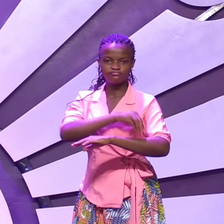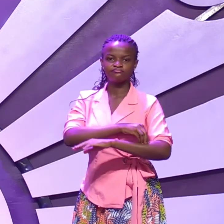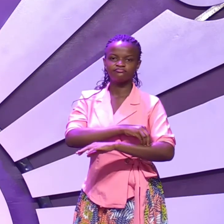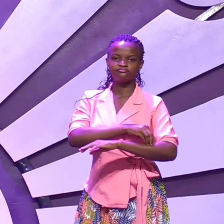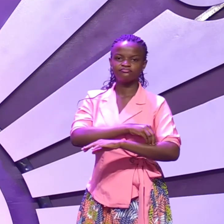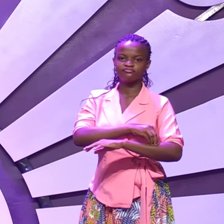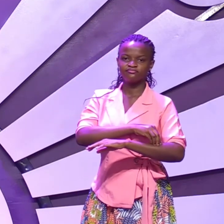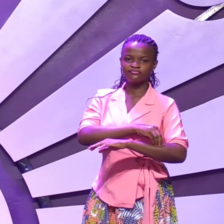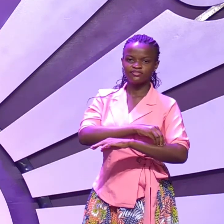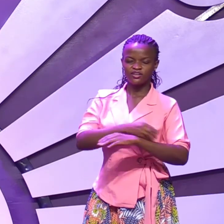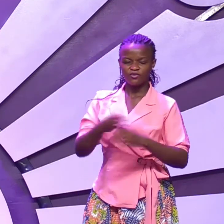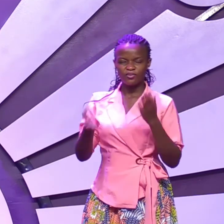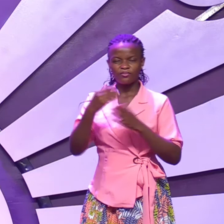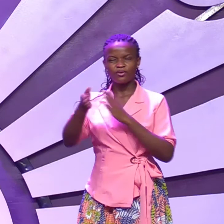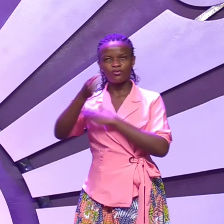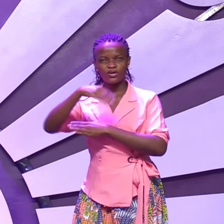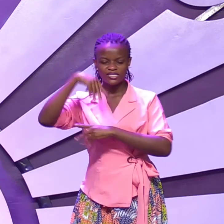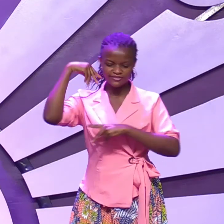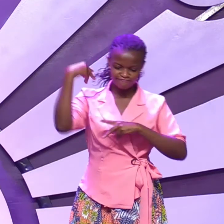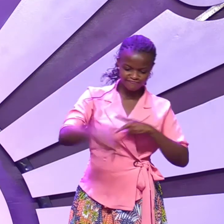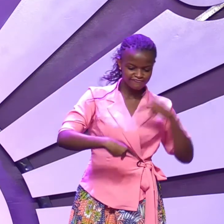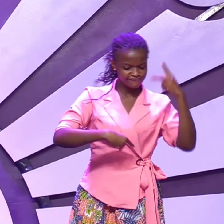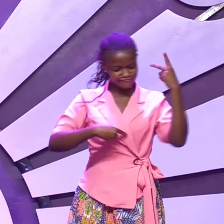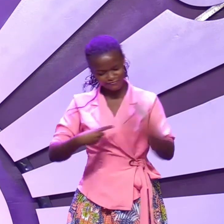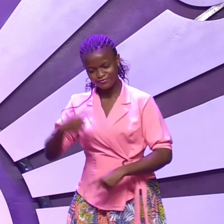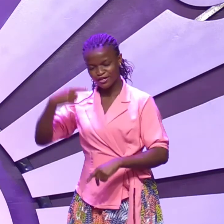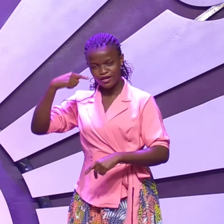though he slay me yes will I trust in him